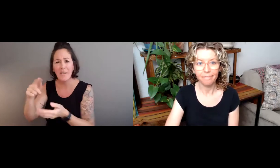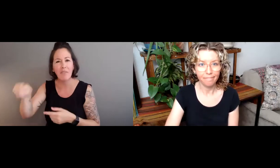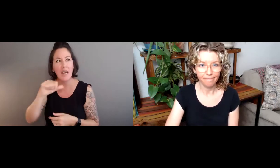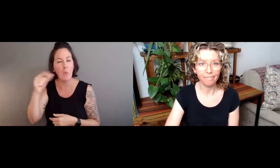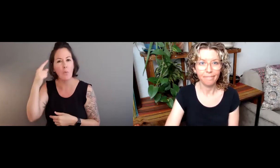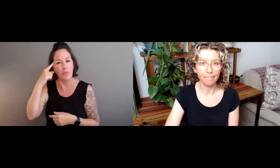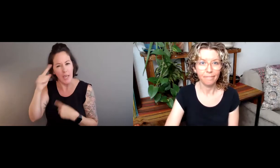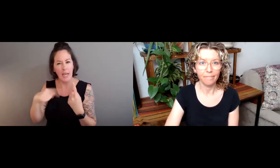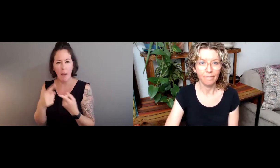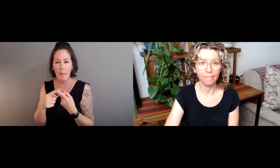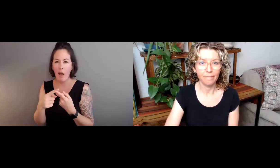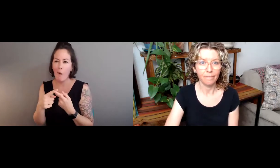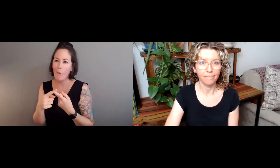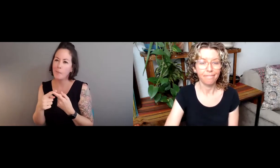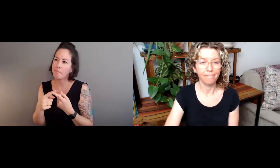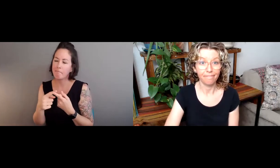which is great. that's true.